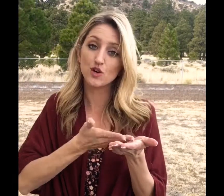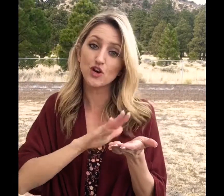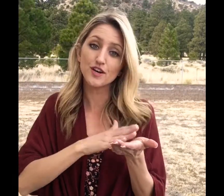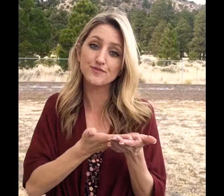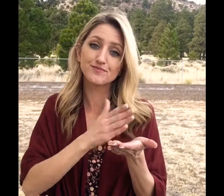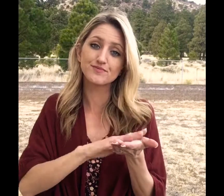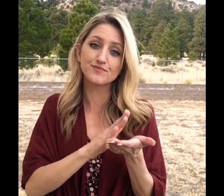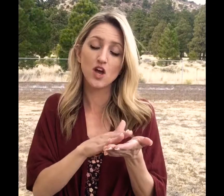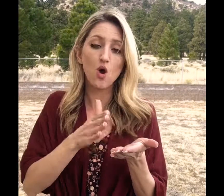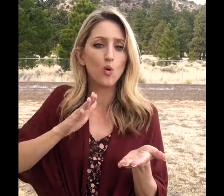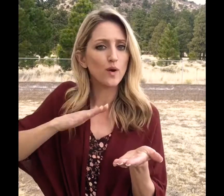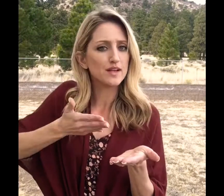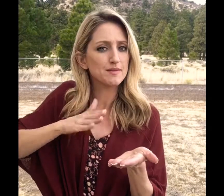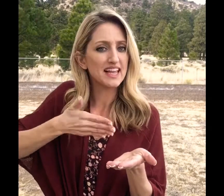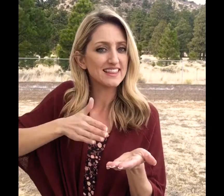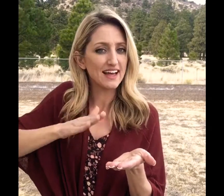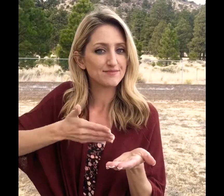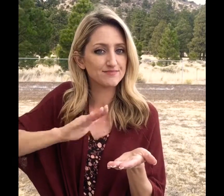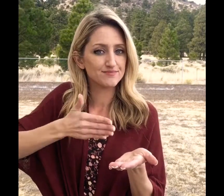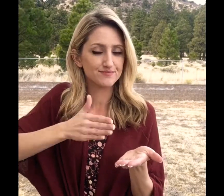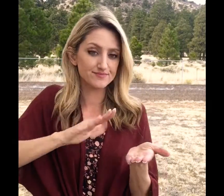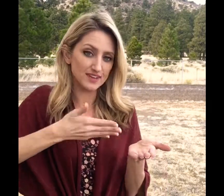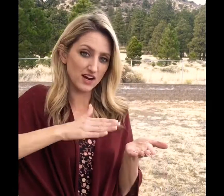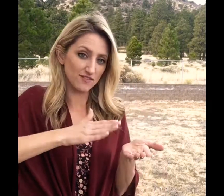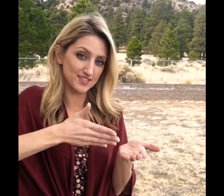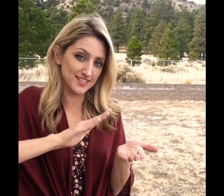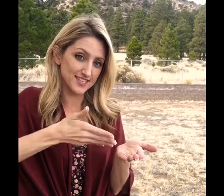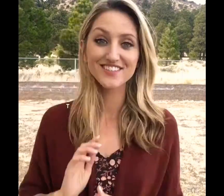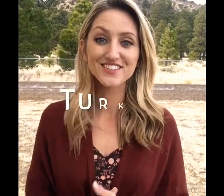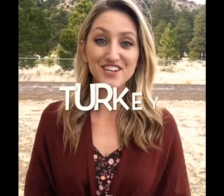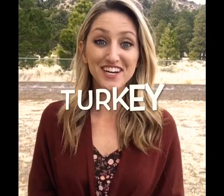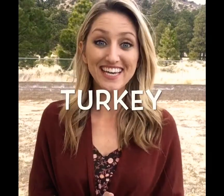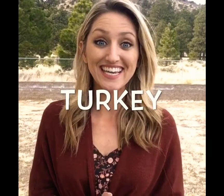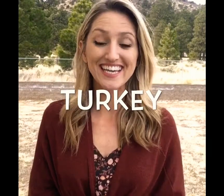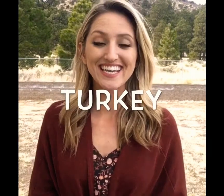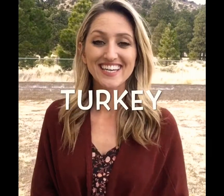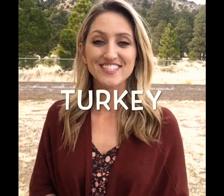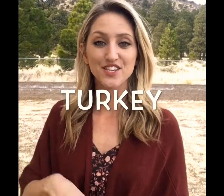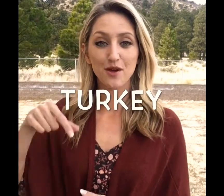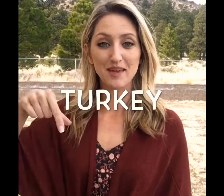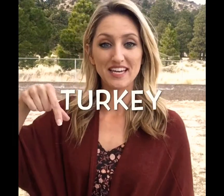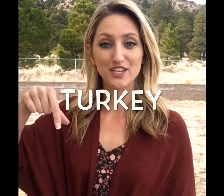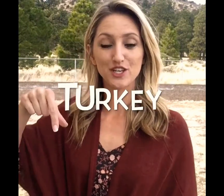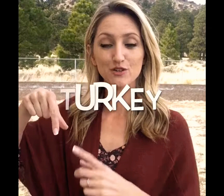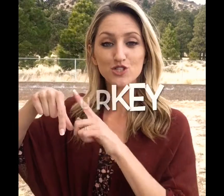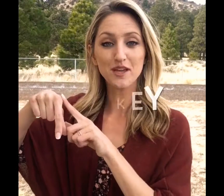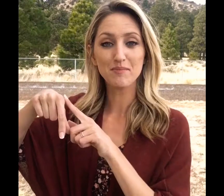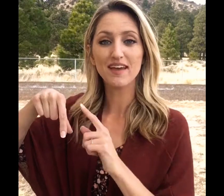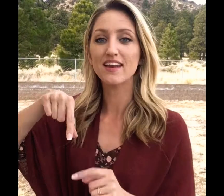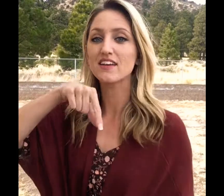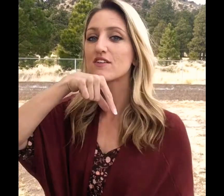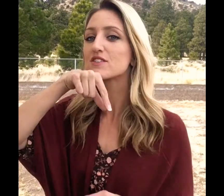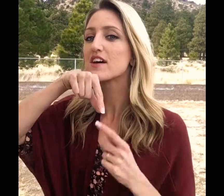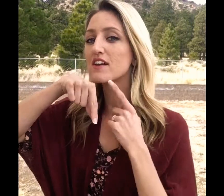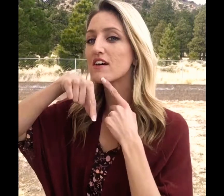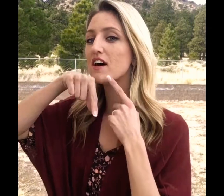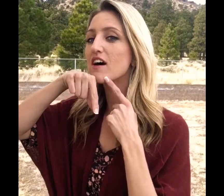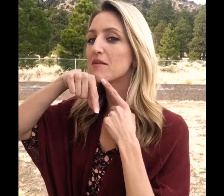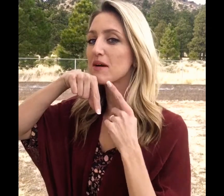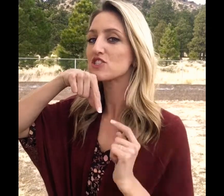cook or it could be like that. Kind of off to the side. Turkey. So I'm making a Q shape and it goes on my